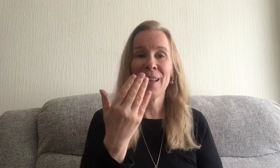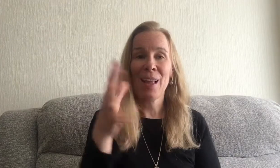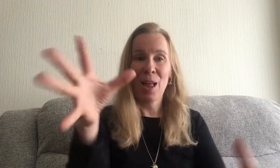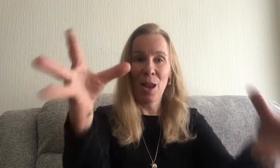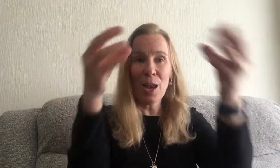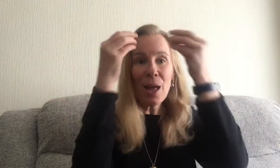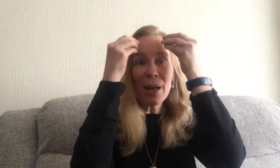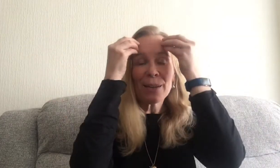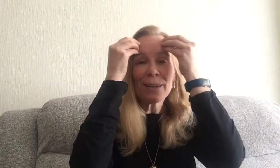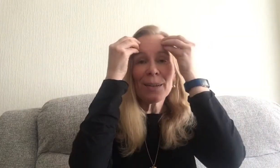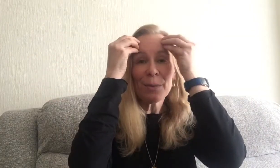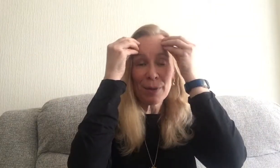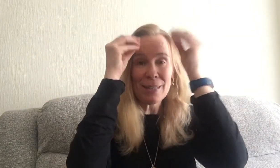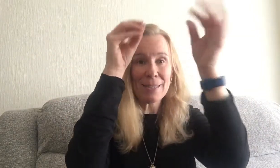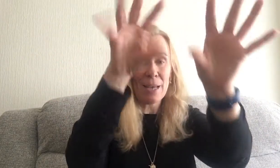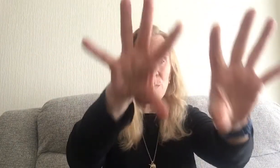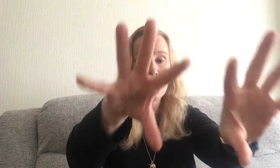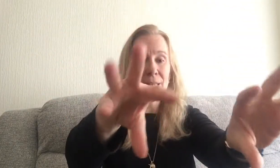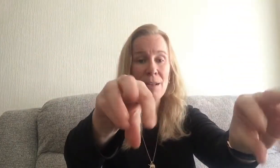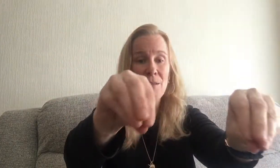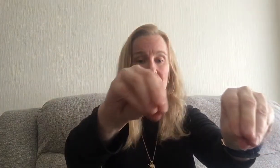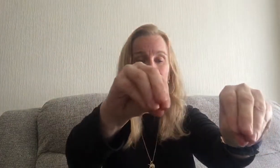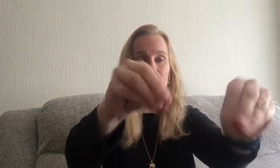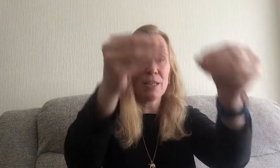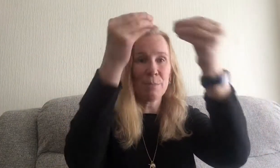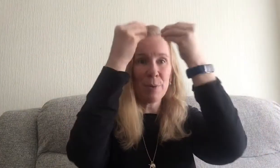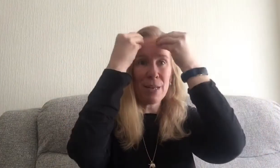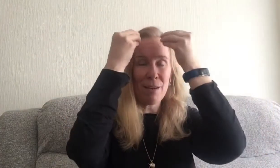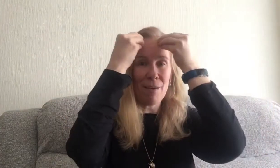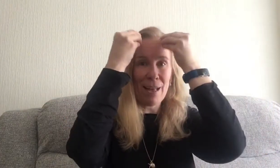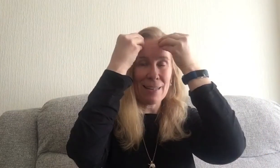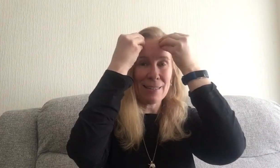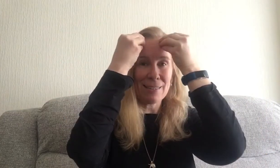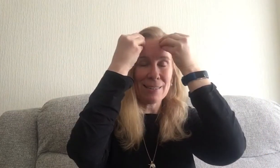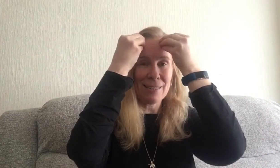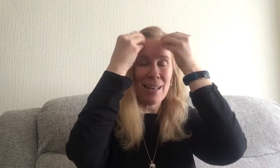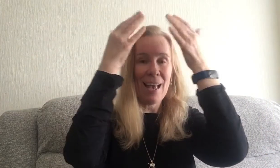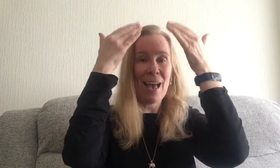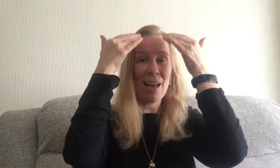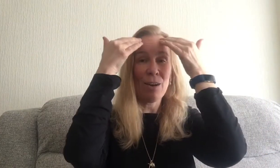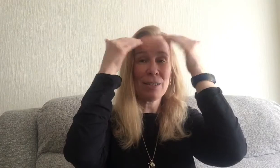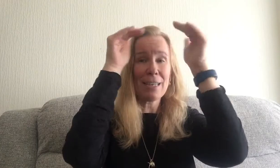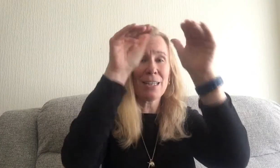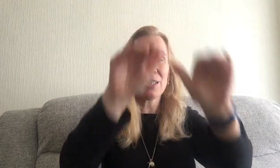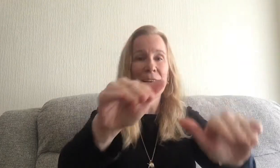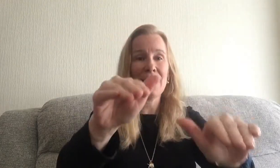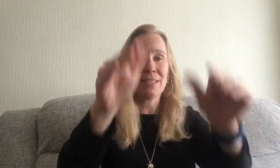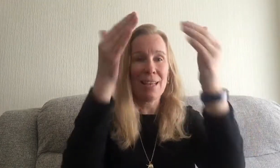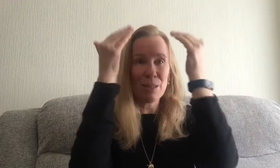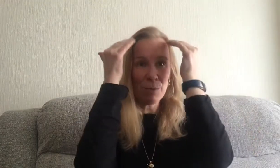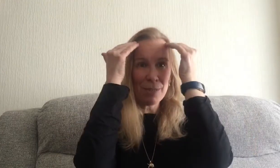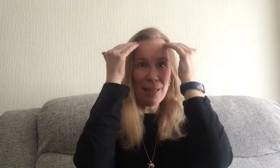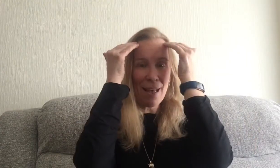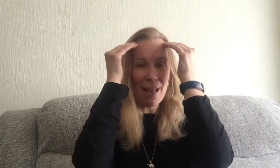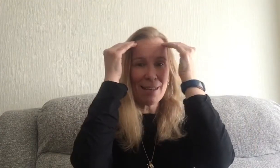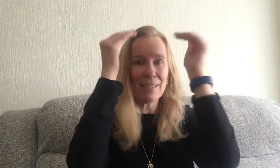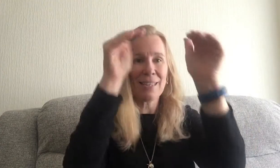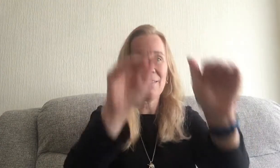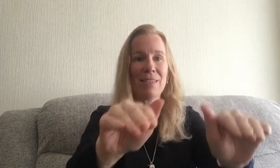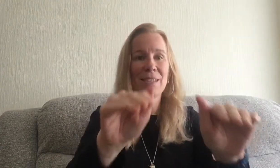learn and take what's in our knowledge put it in our heads and our teacher takes what's in their head and gives it